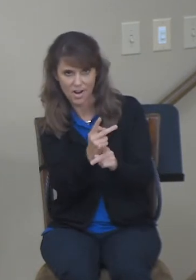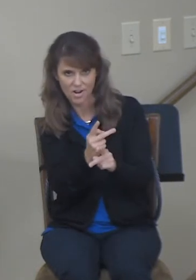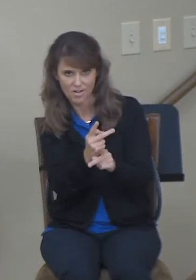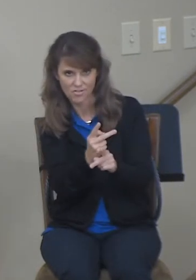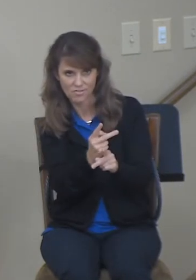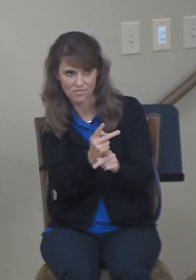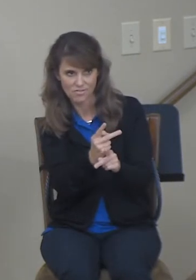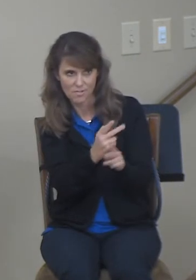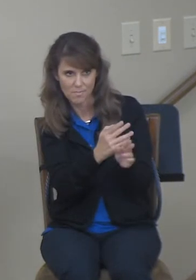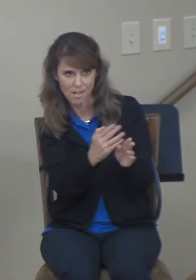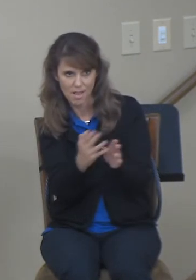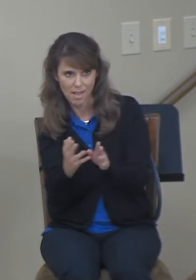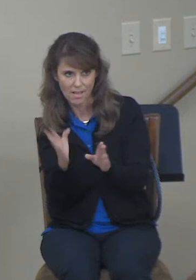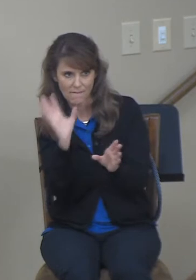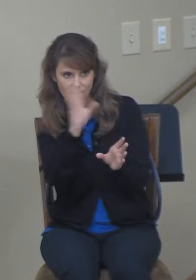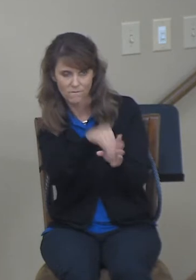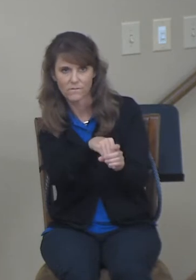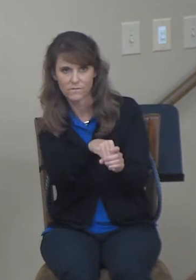being about God.